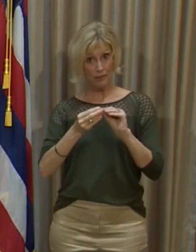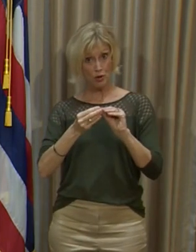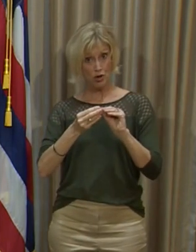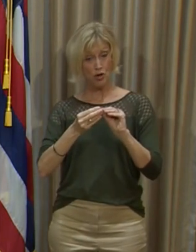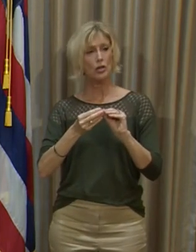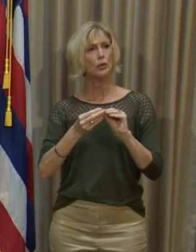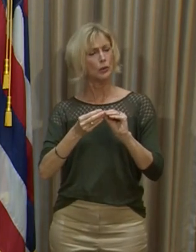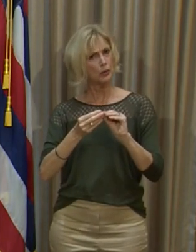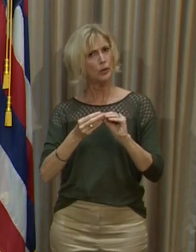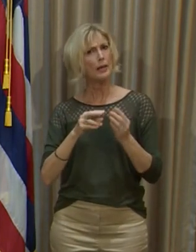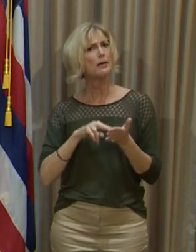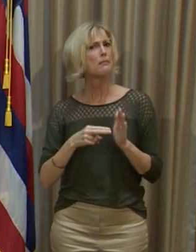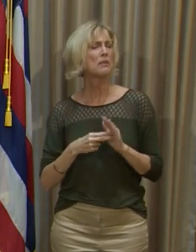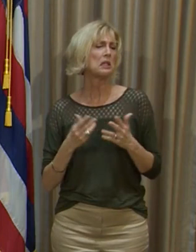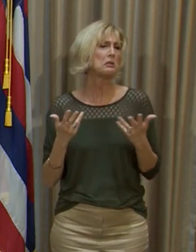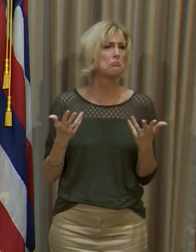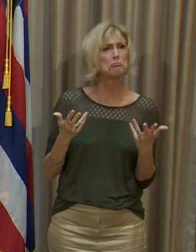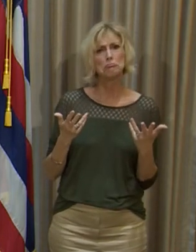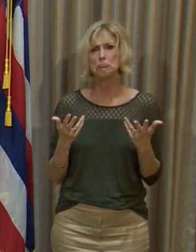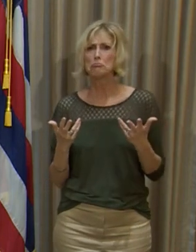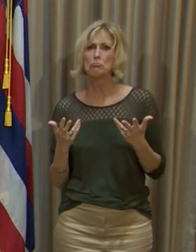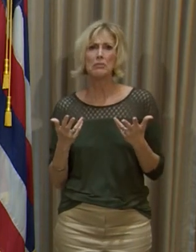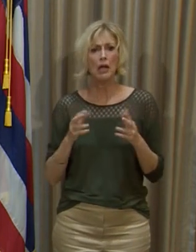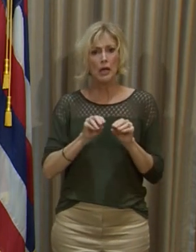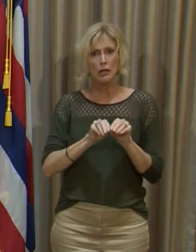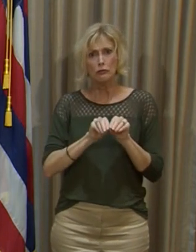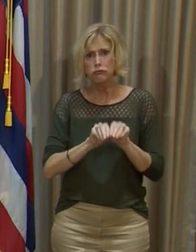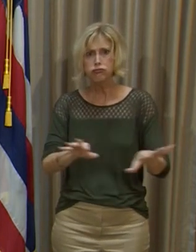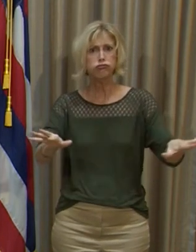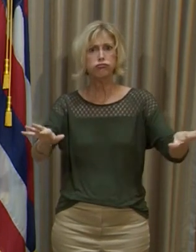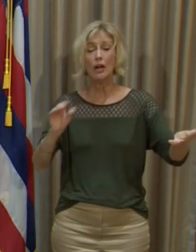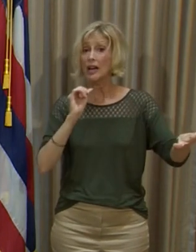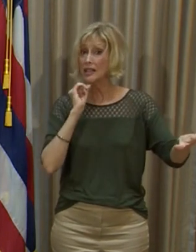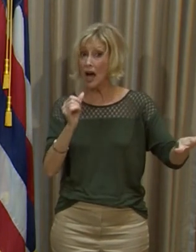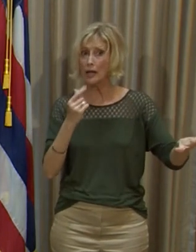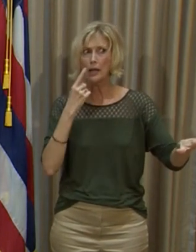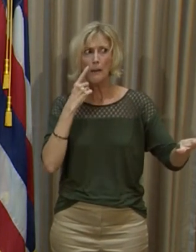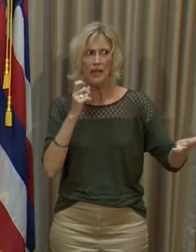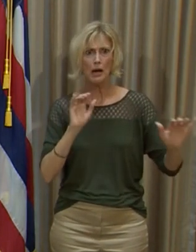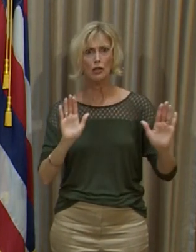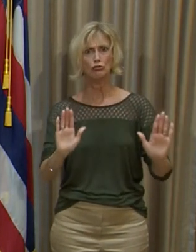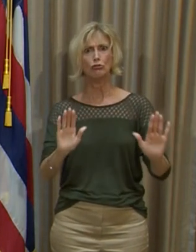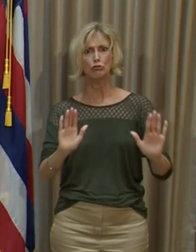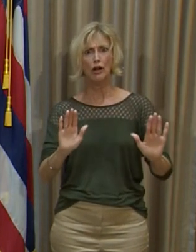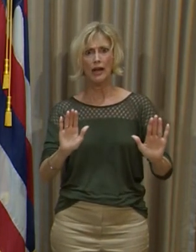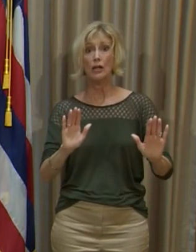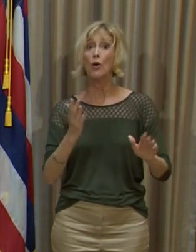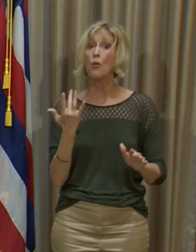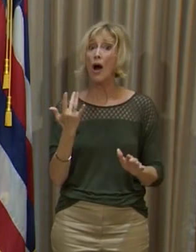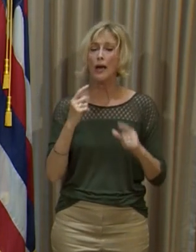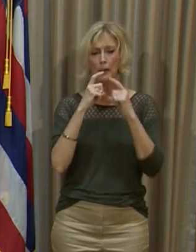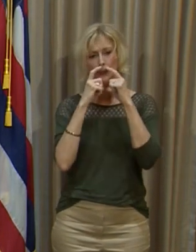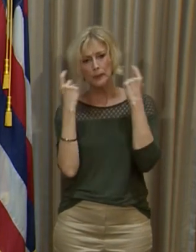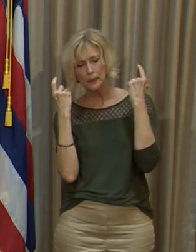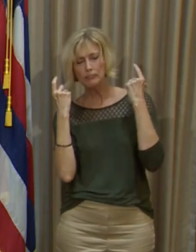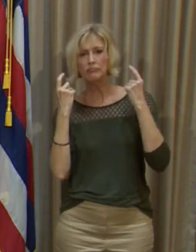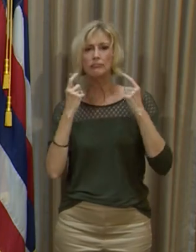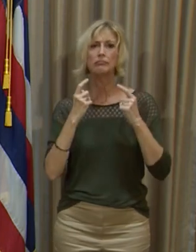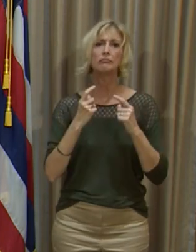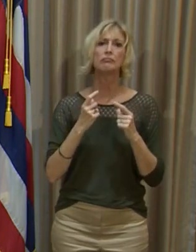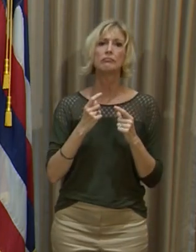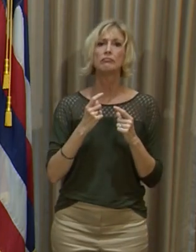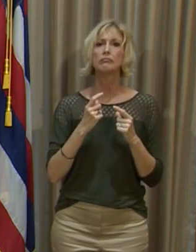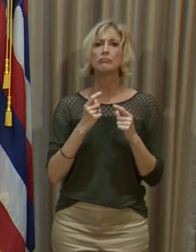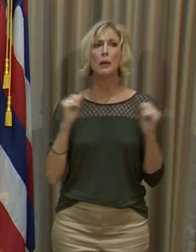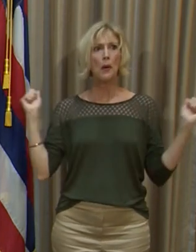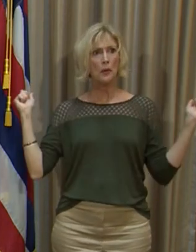because that suggests there's not been a lot of spread right now, because you guys have been doing such a great job keeping masked up, not